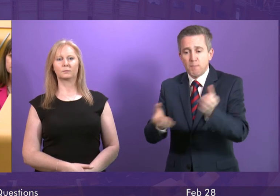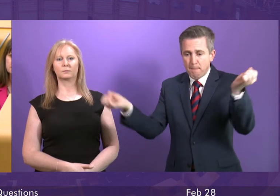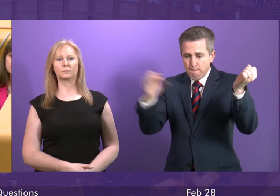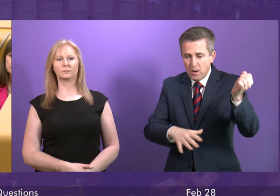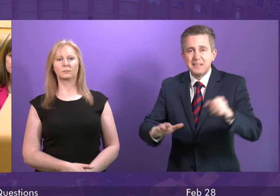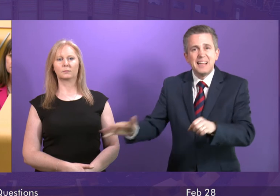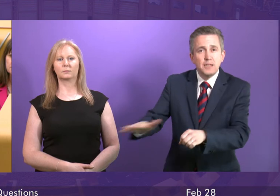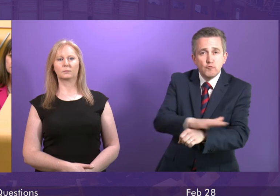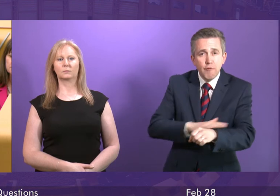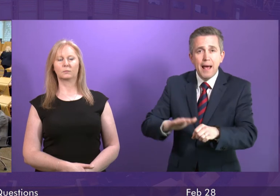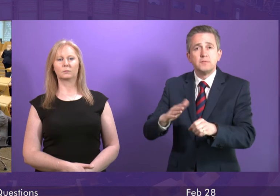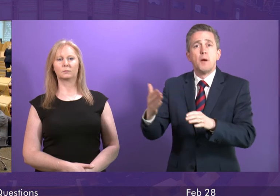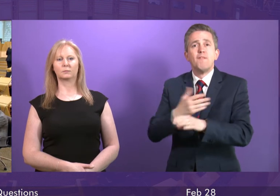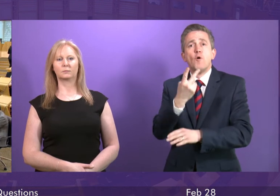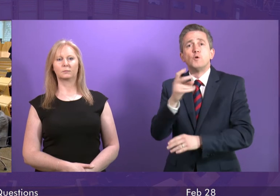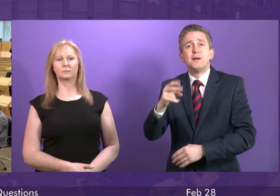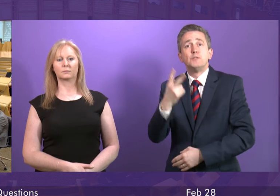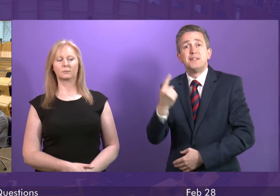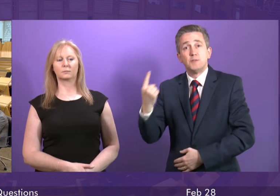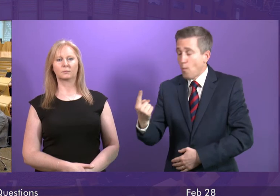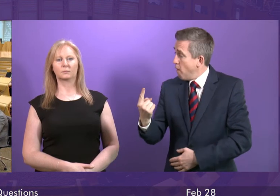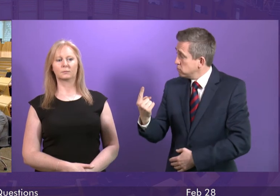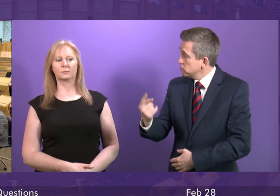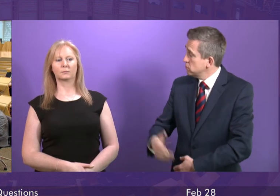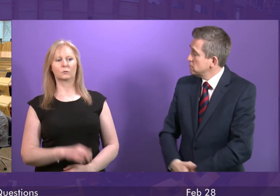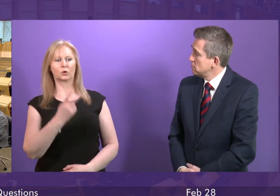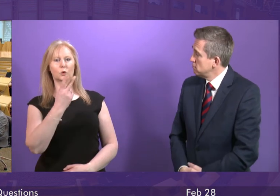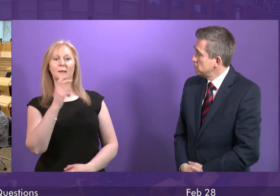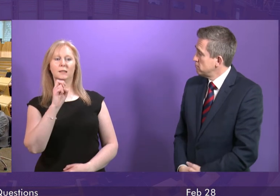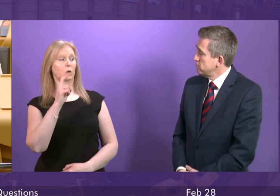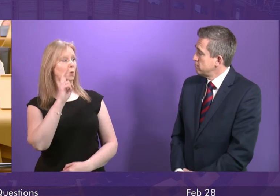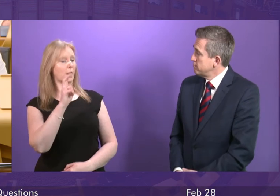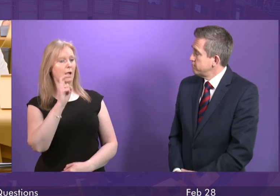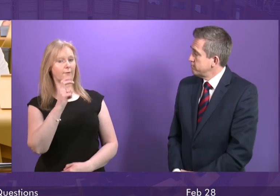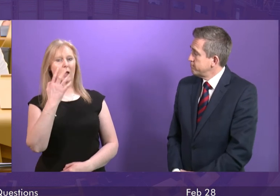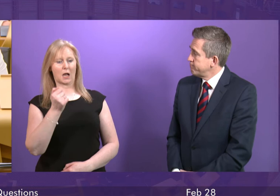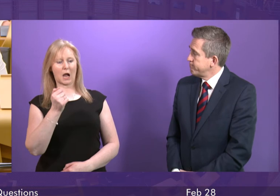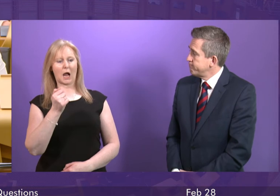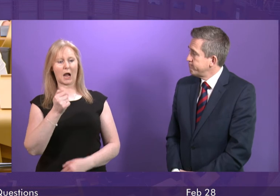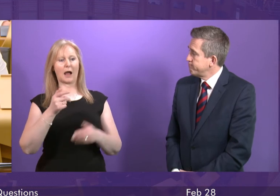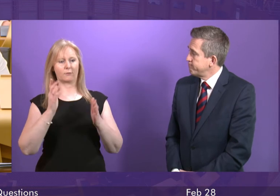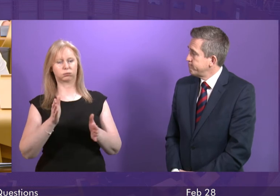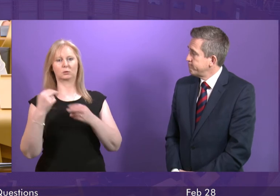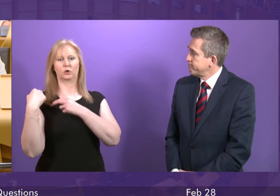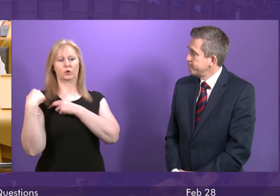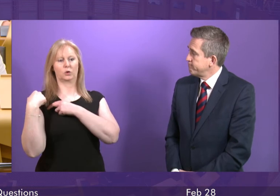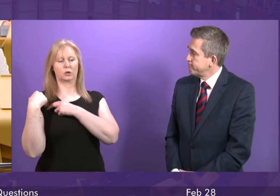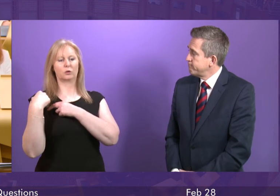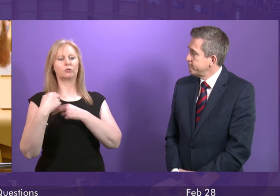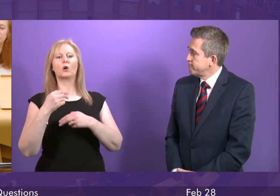2021? First Minister. Well, since 2012 there has been a statutory duty to recycle in Scotland, so recyclable material should